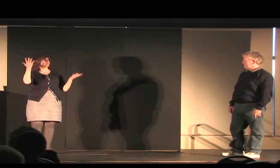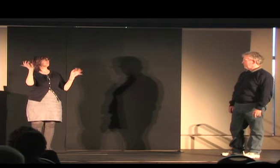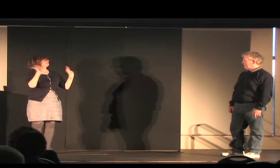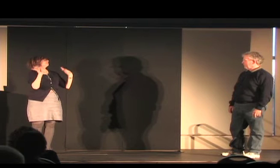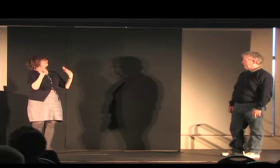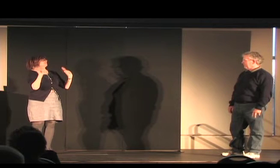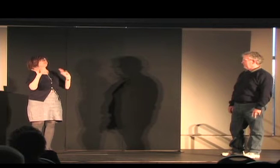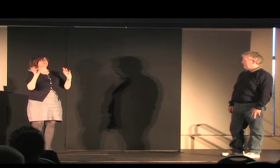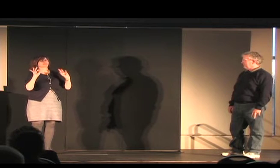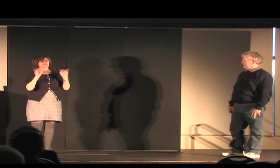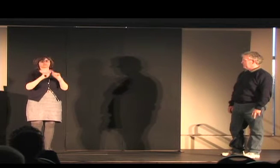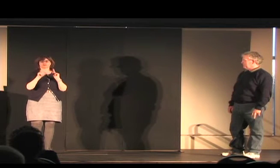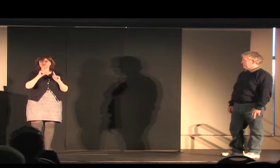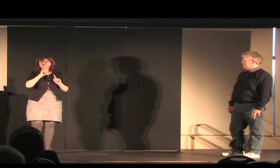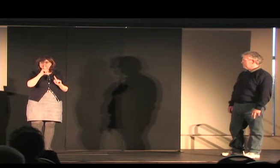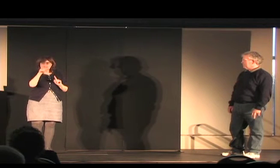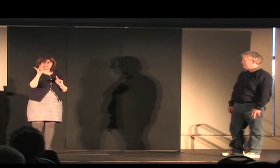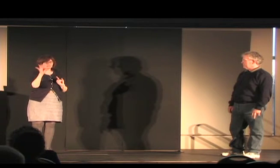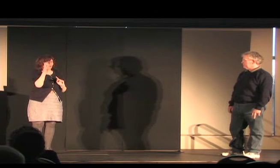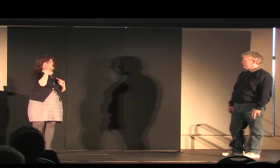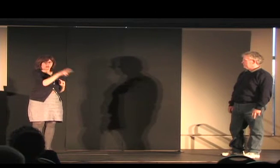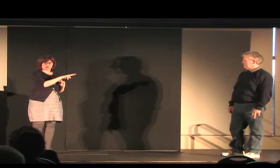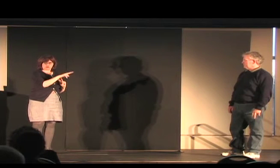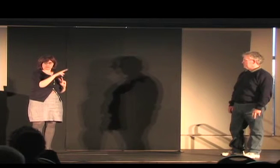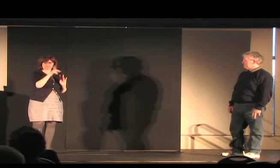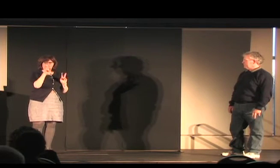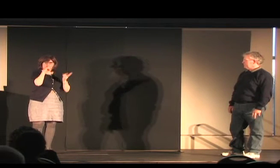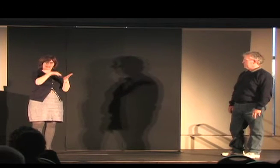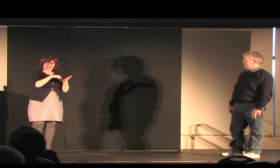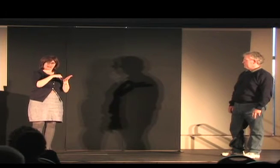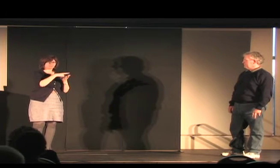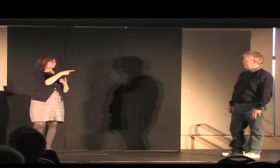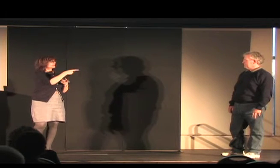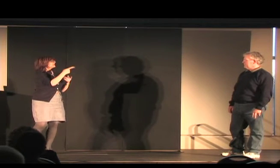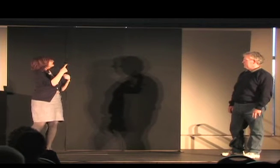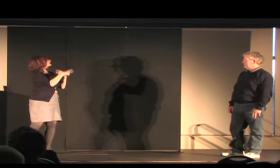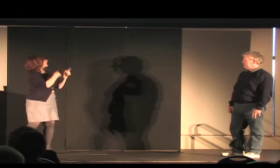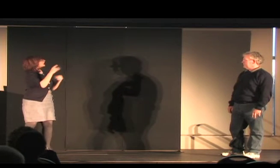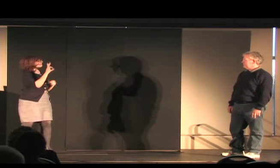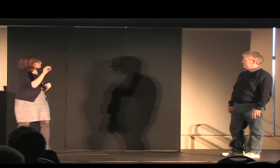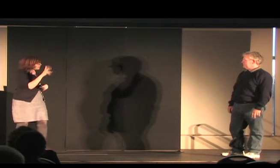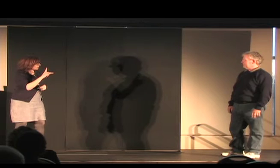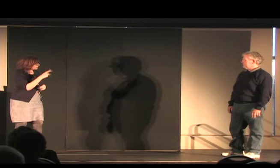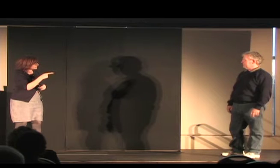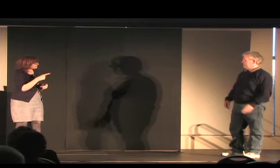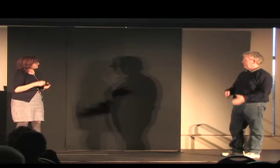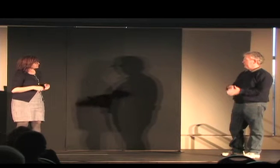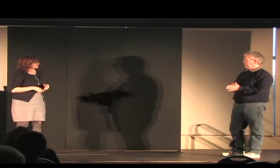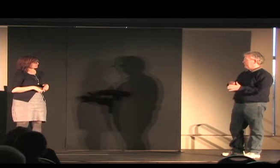quite recently if you look again let's look again how about fork